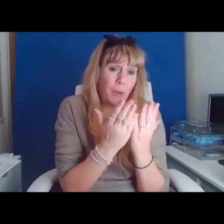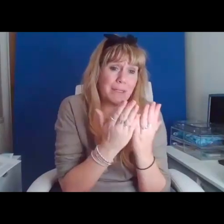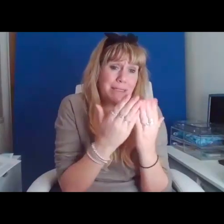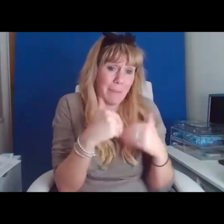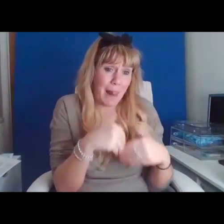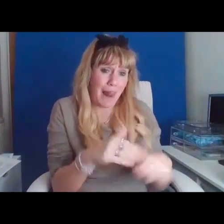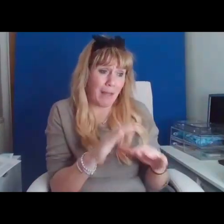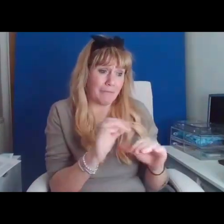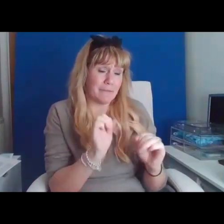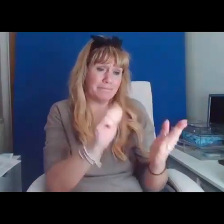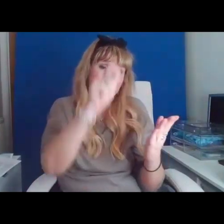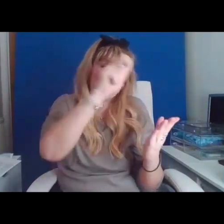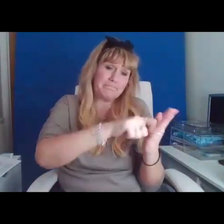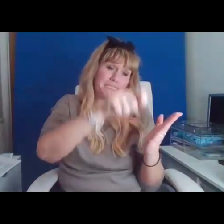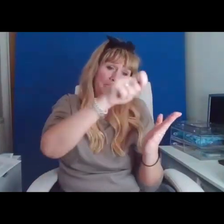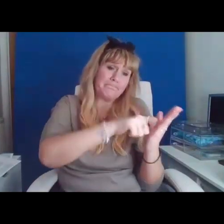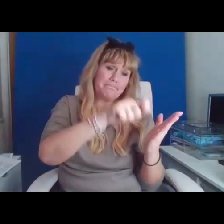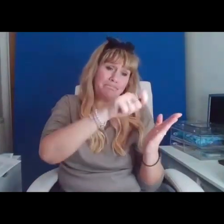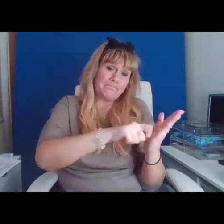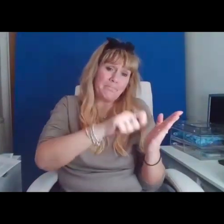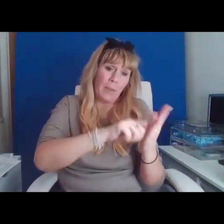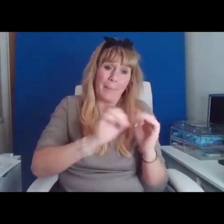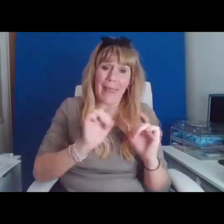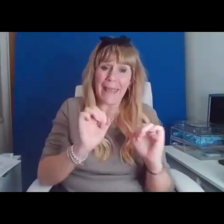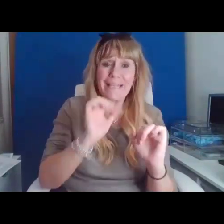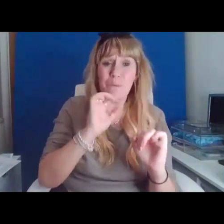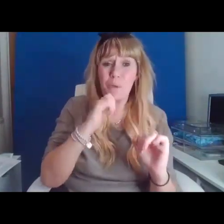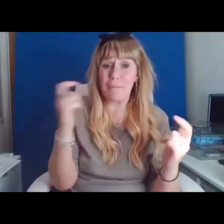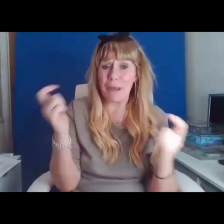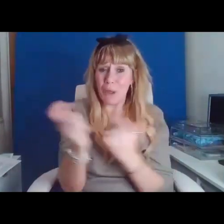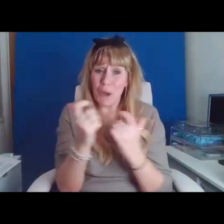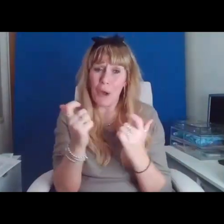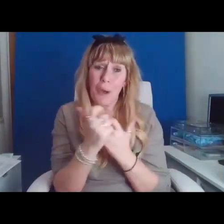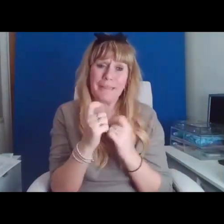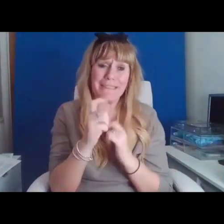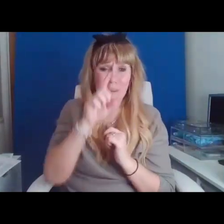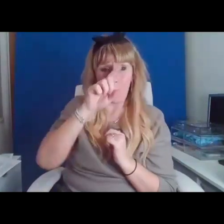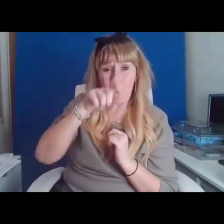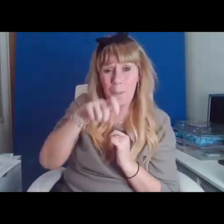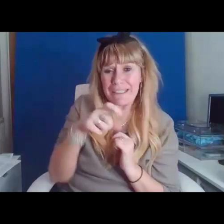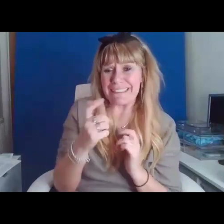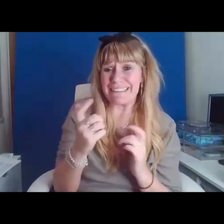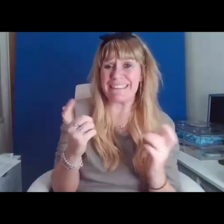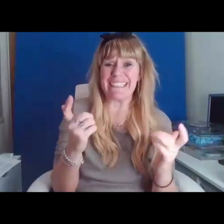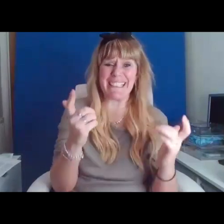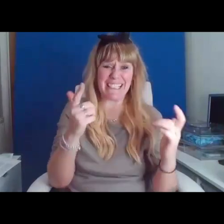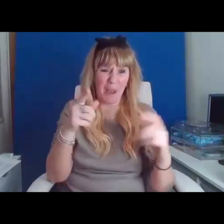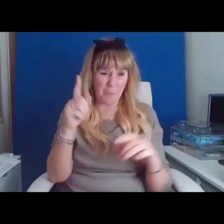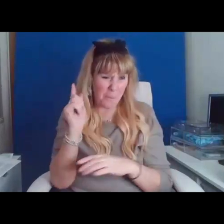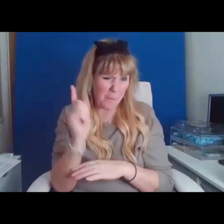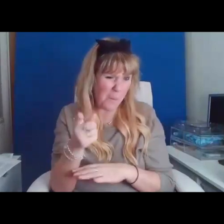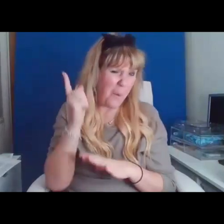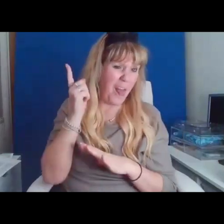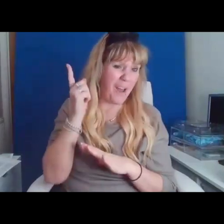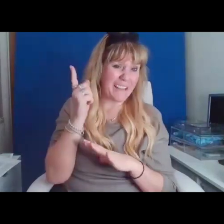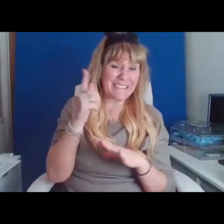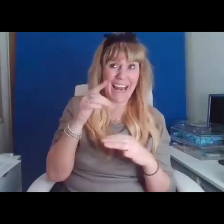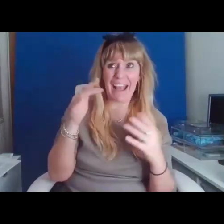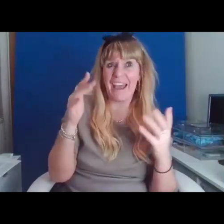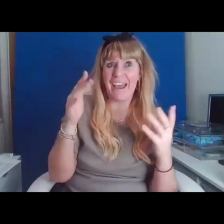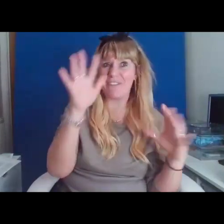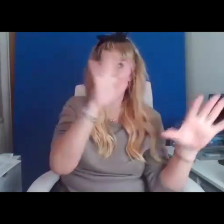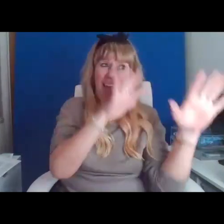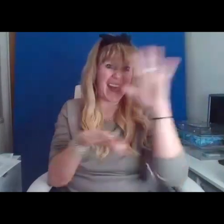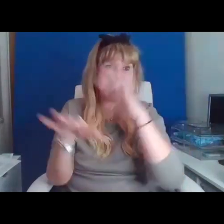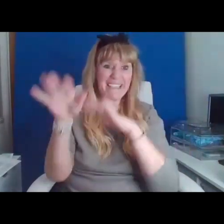witches, autistic warlocks, magic and poetry, and a hazy understanding of the fundamentals